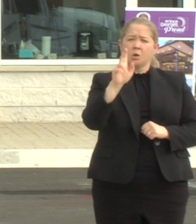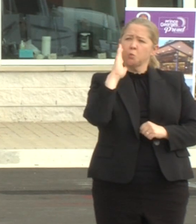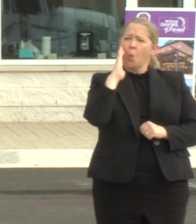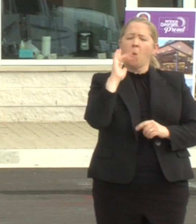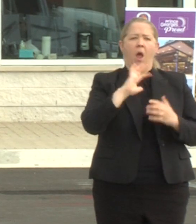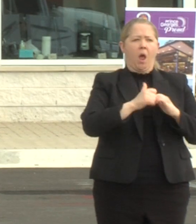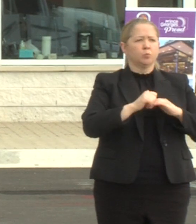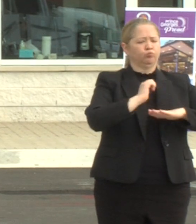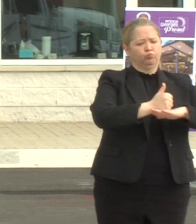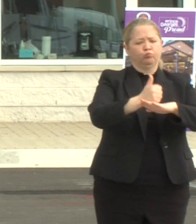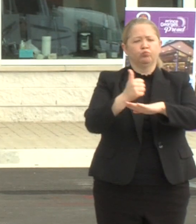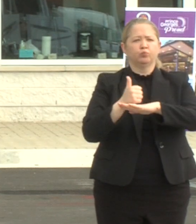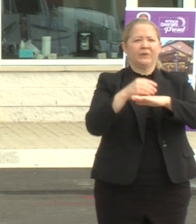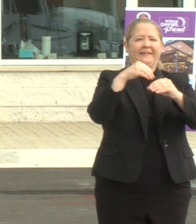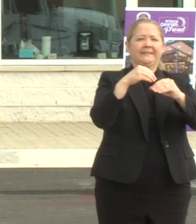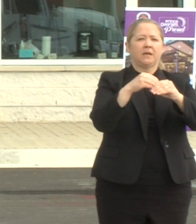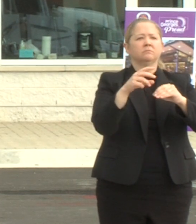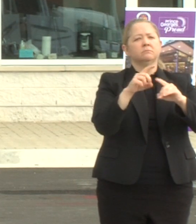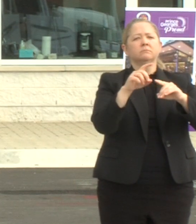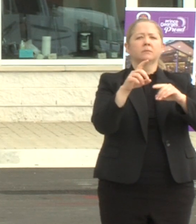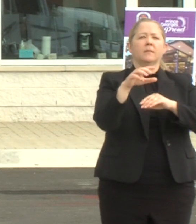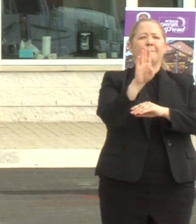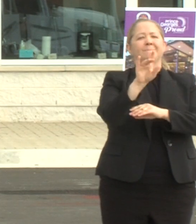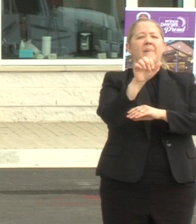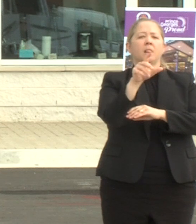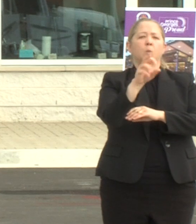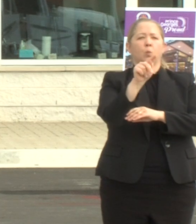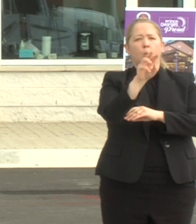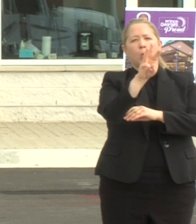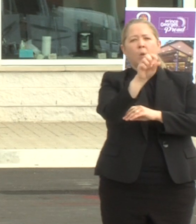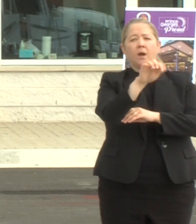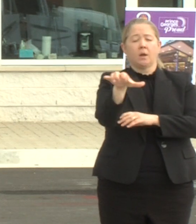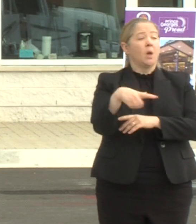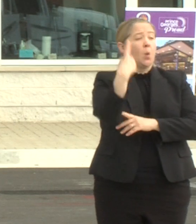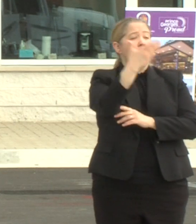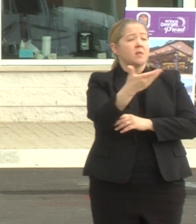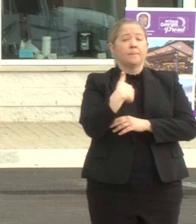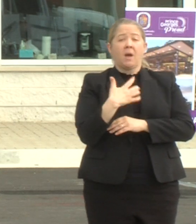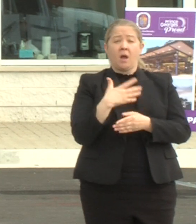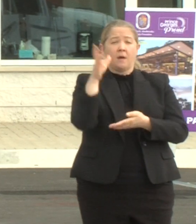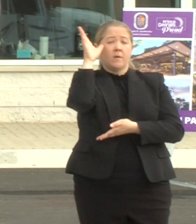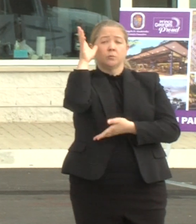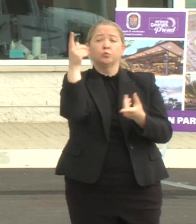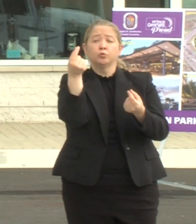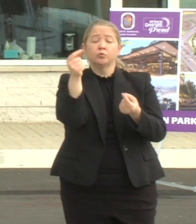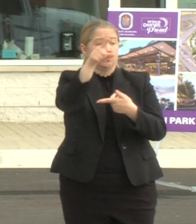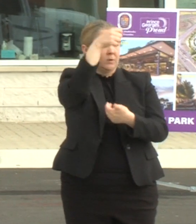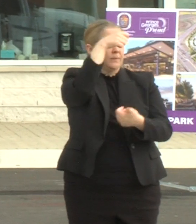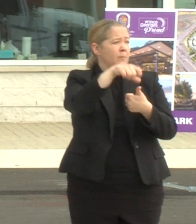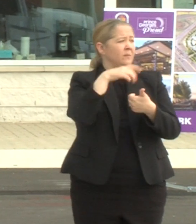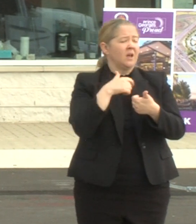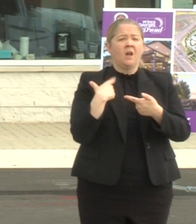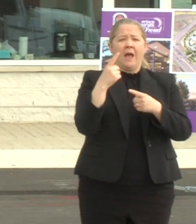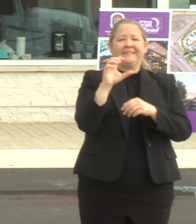beltway one of things that my father did was got money through hud to build the safeway if y'all remember that down